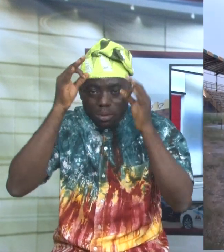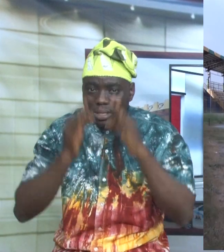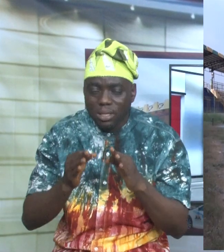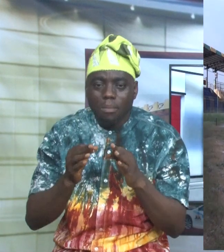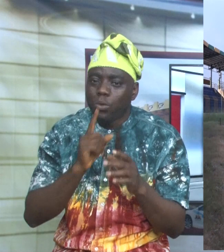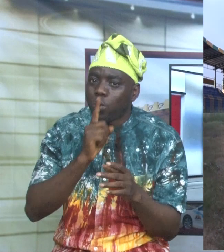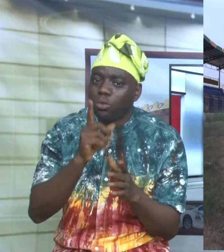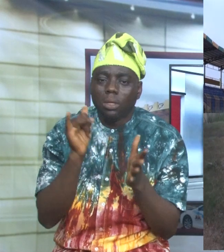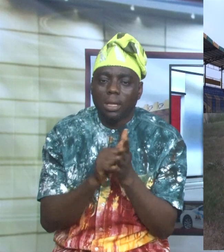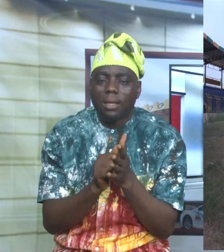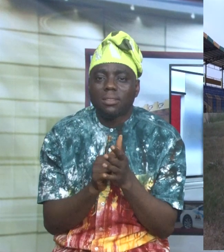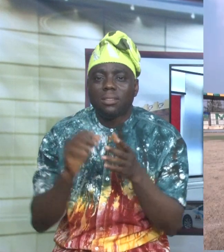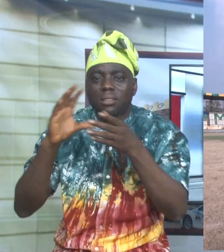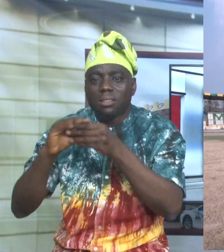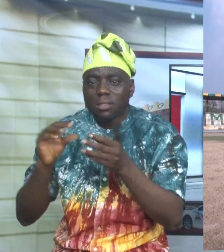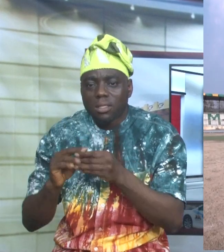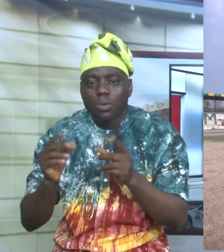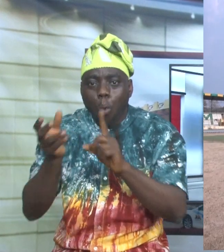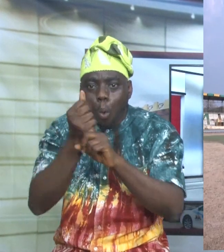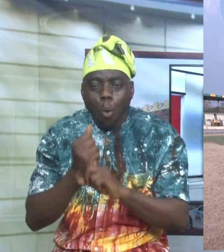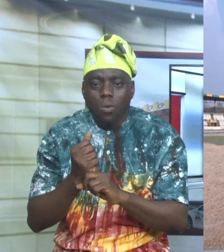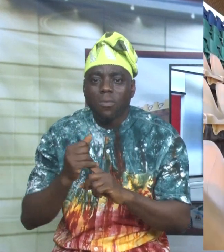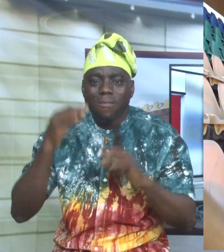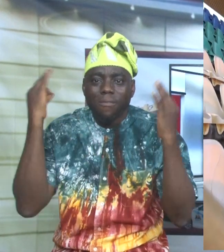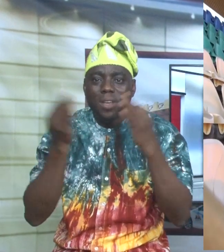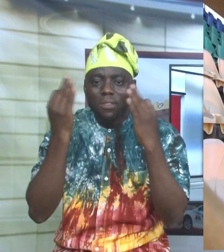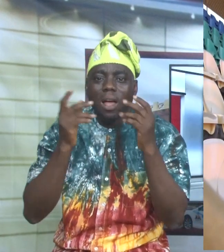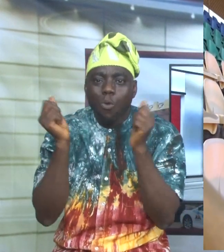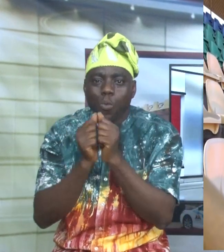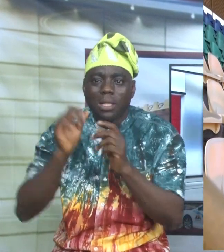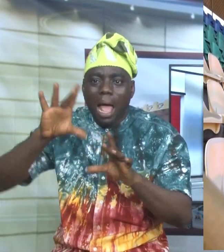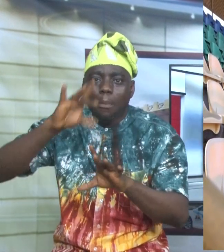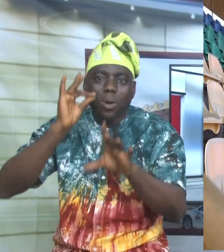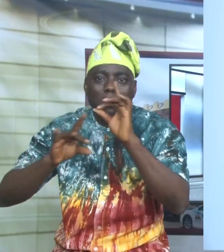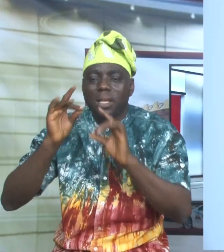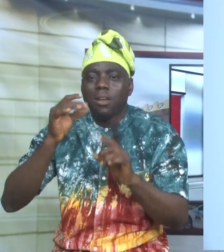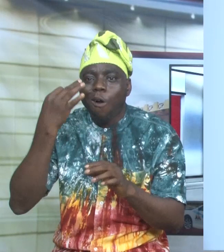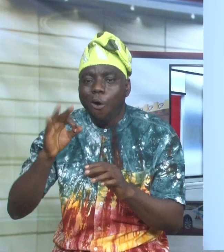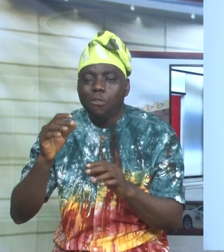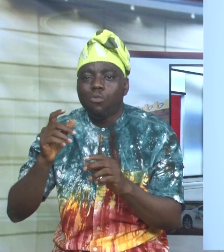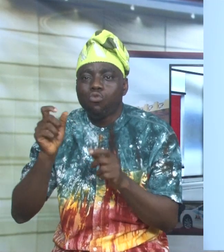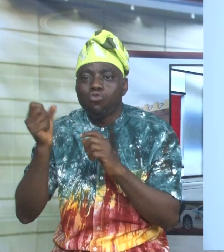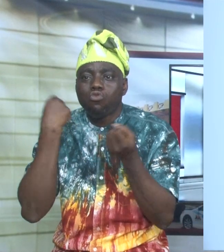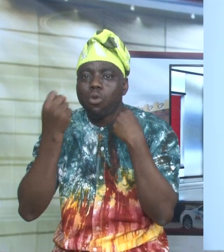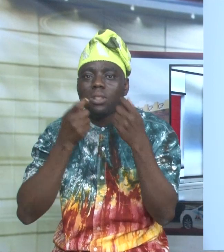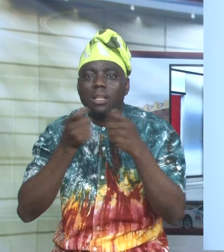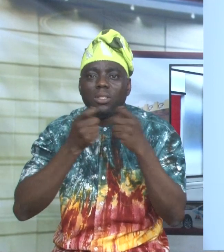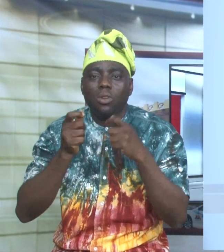ensure that the state hosts a remarkable festival with the appointment of a season sports administrator, Bukola Olokwade, as